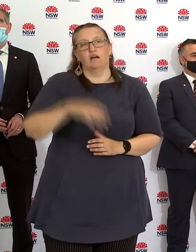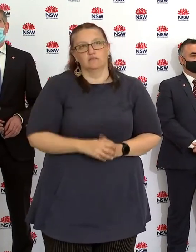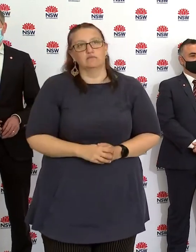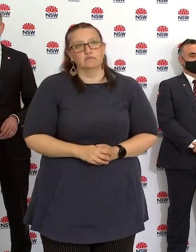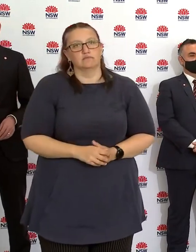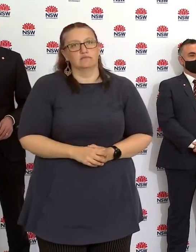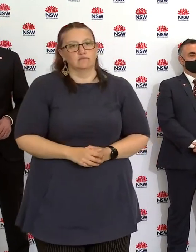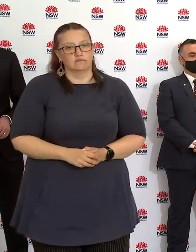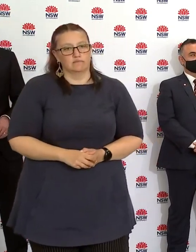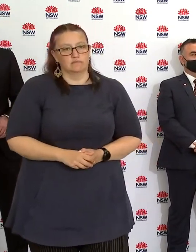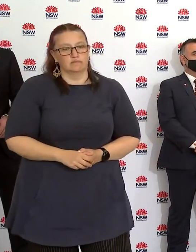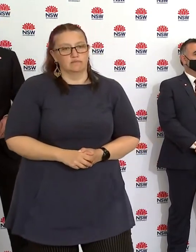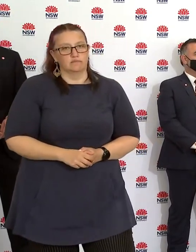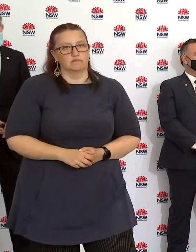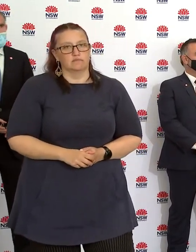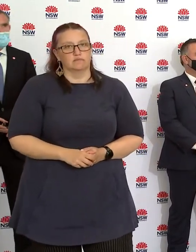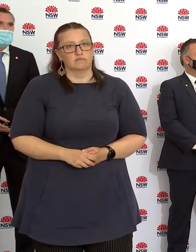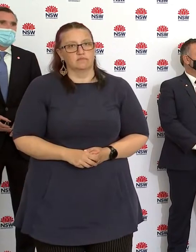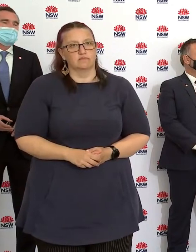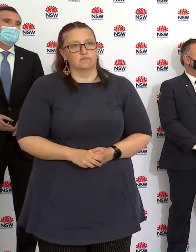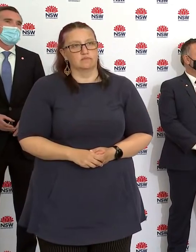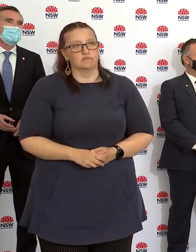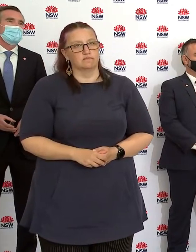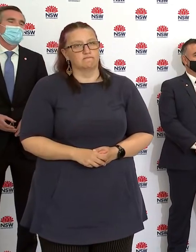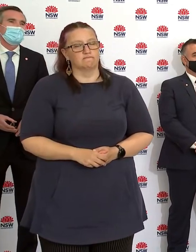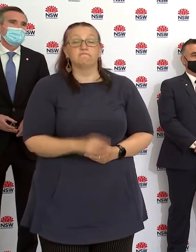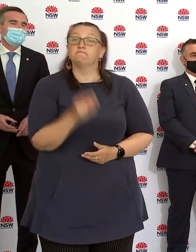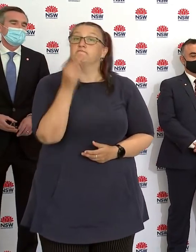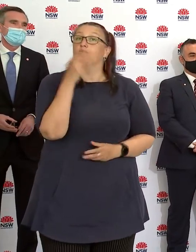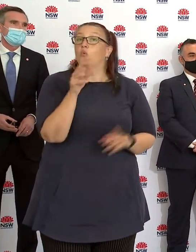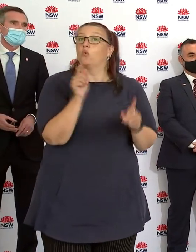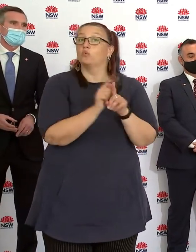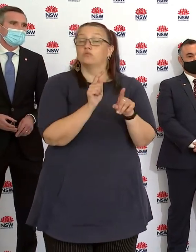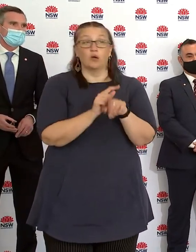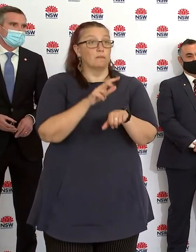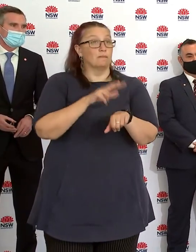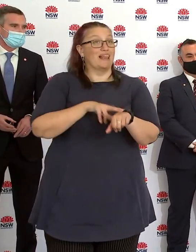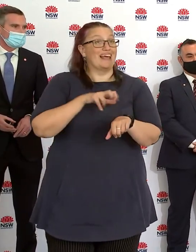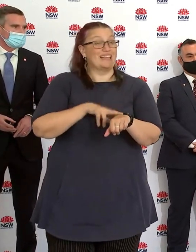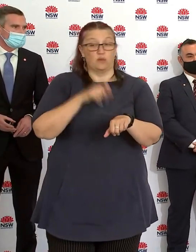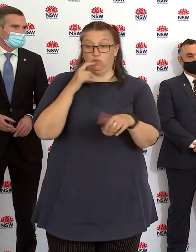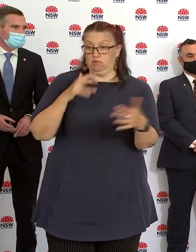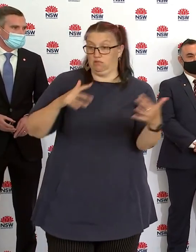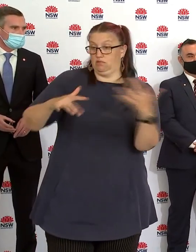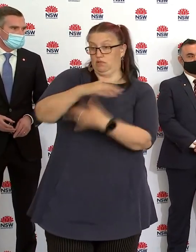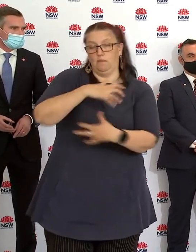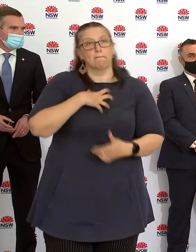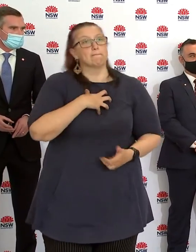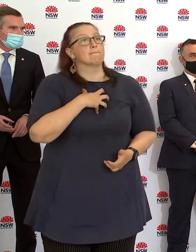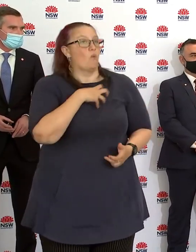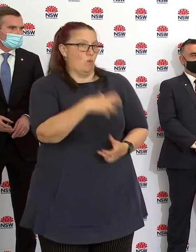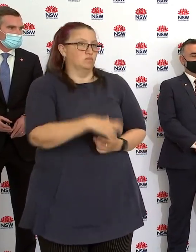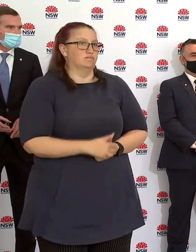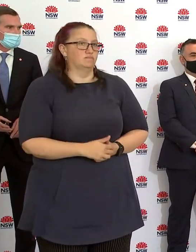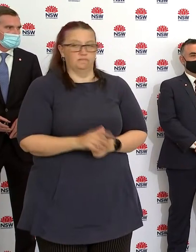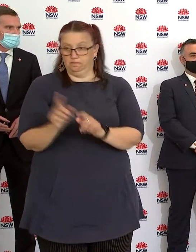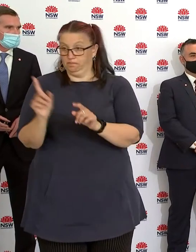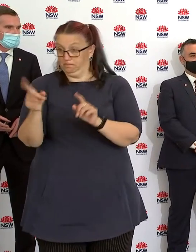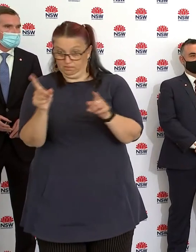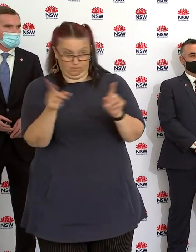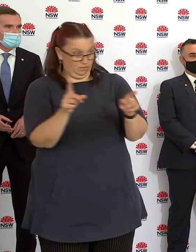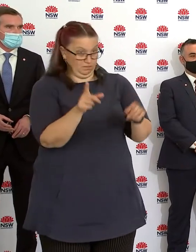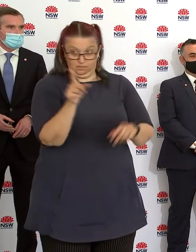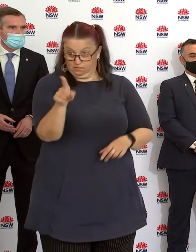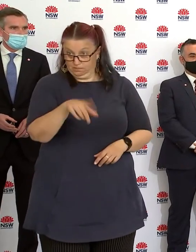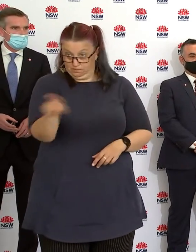stress that people should expect a greater police presence, a greater focus on compliance, because we know the recurring